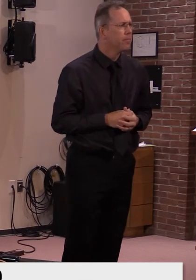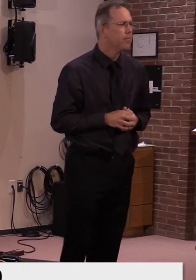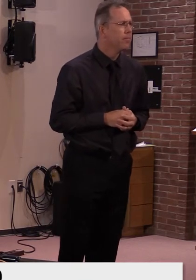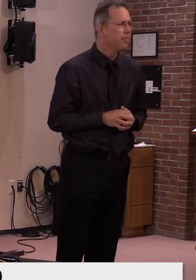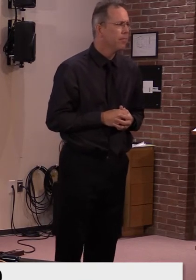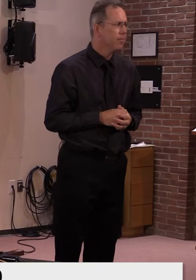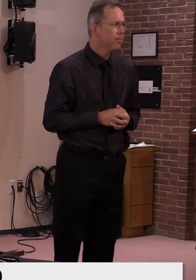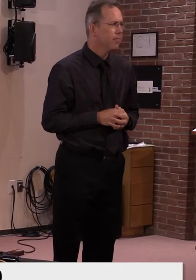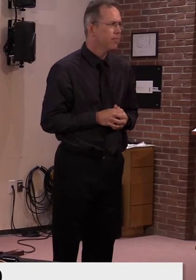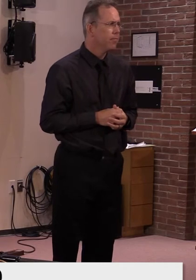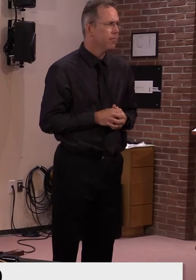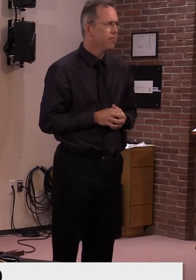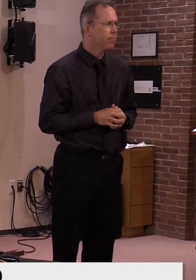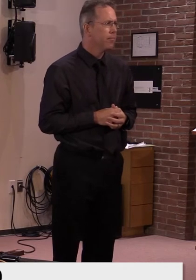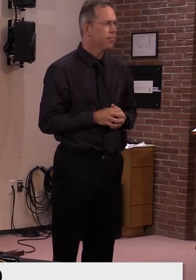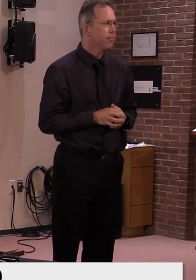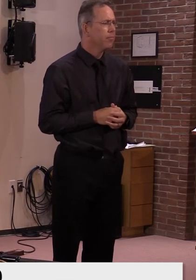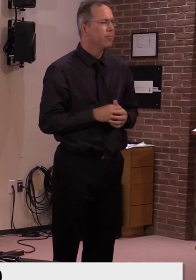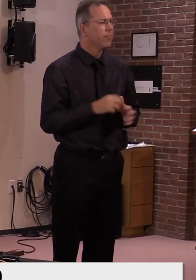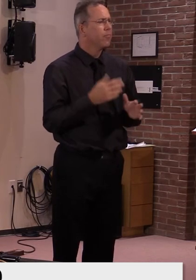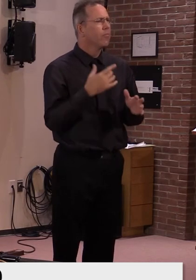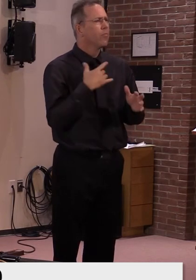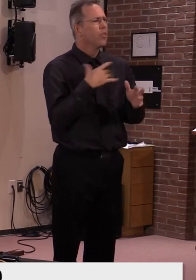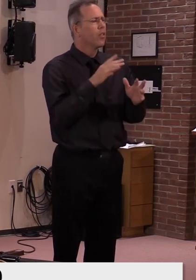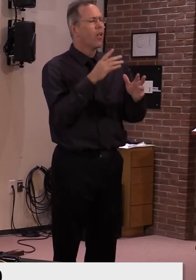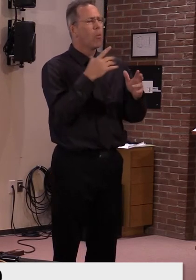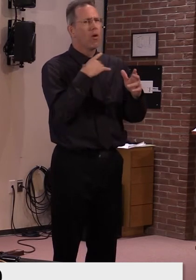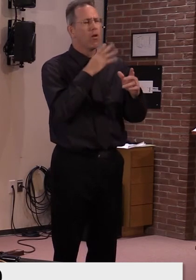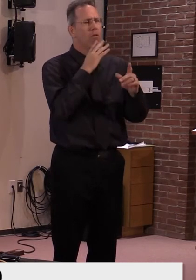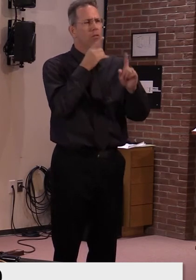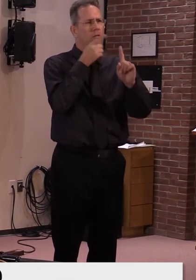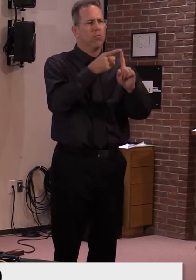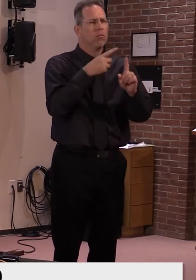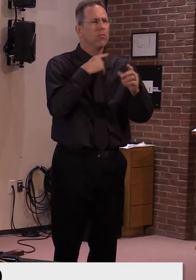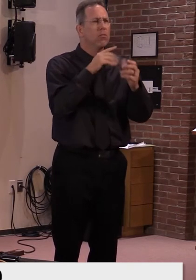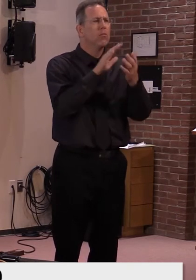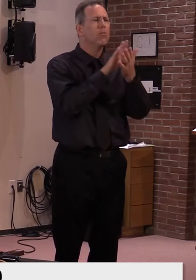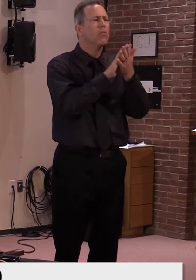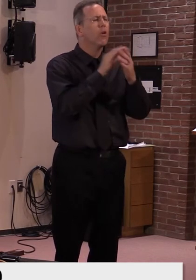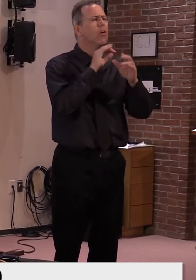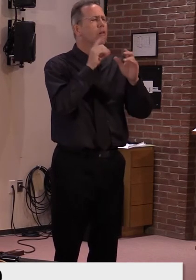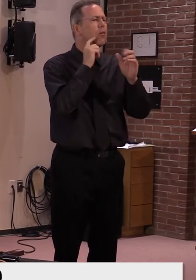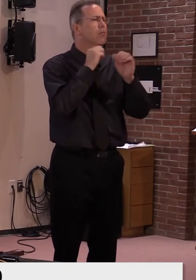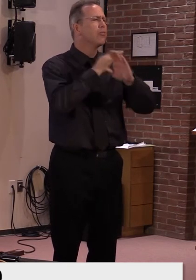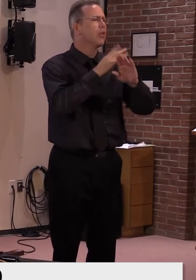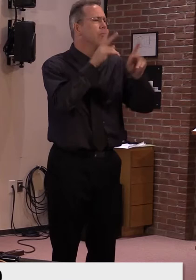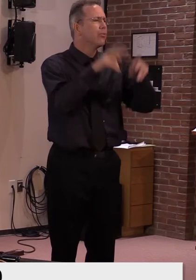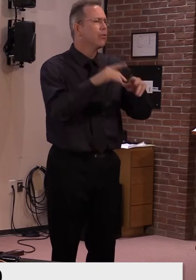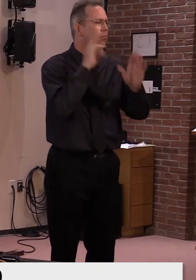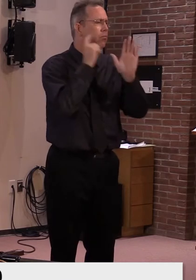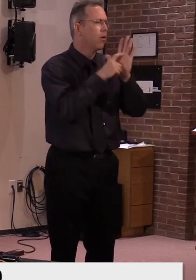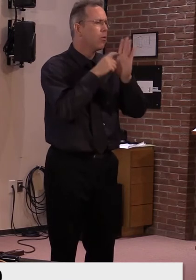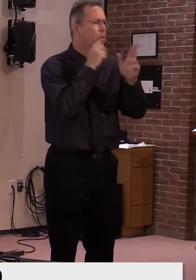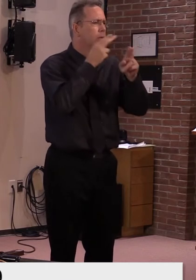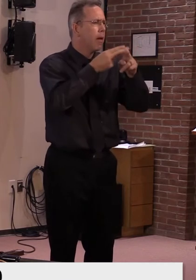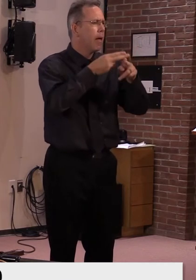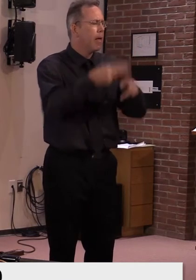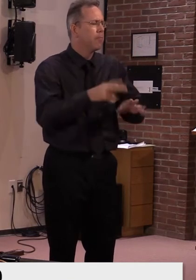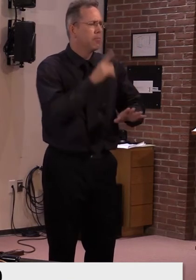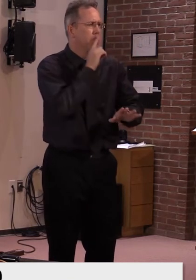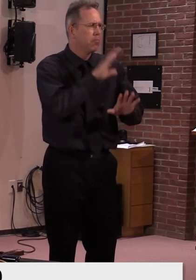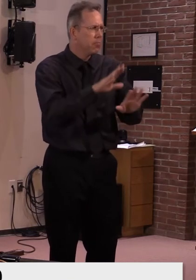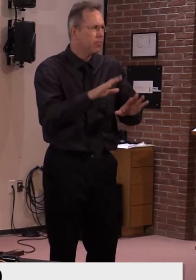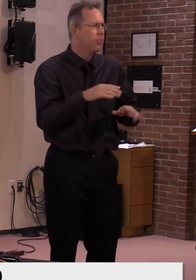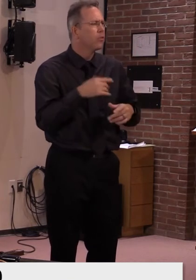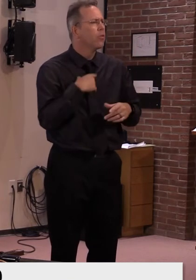sort of hearsay kind of situation. But I'm wondering, kind of tied to what Dr. Levine said last week about people getting COVID